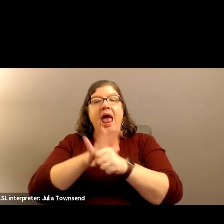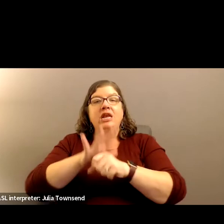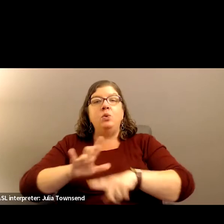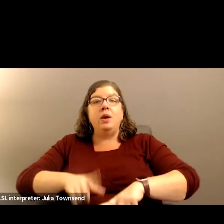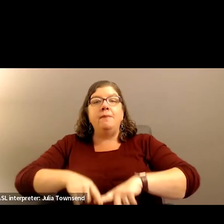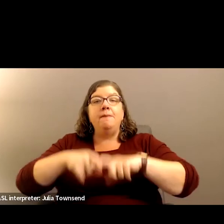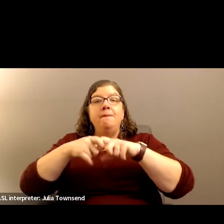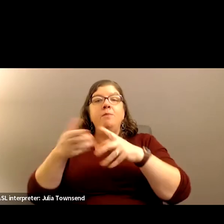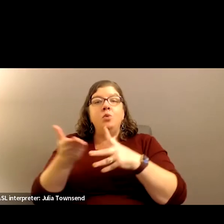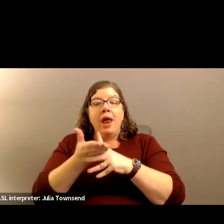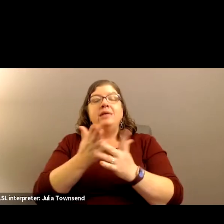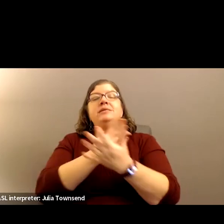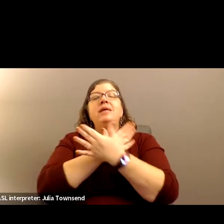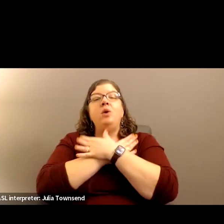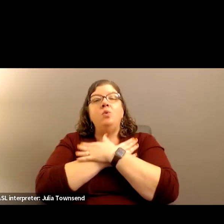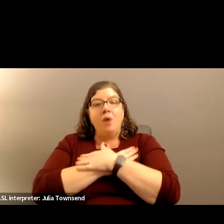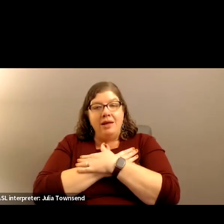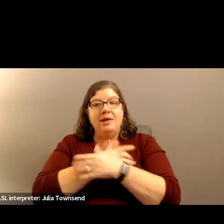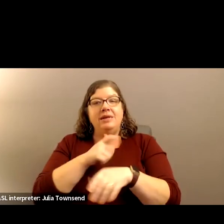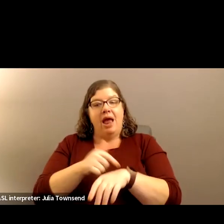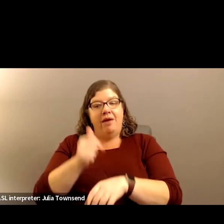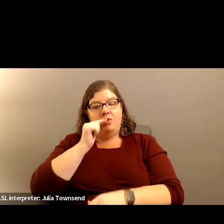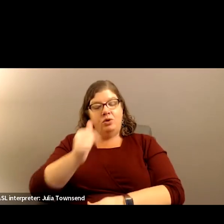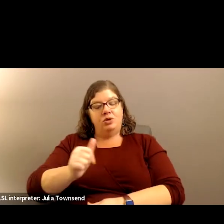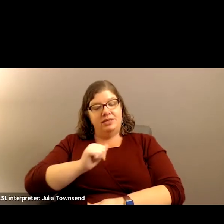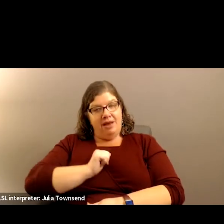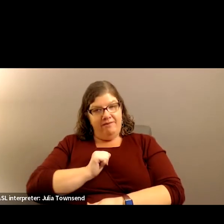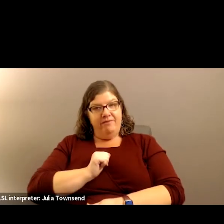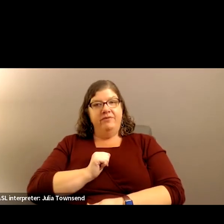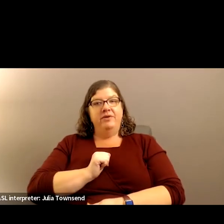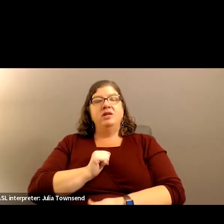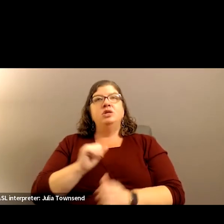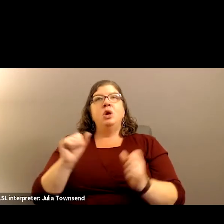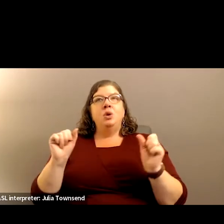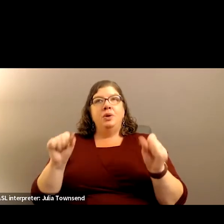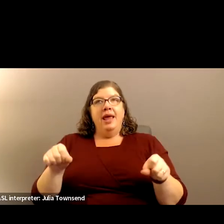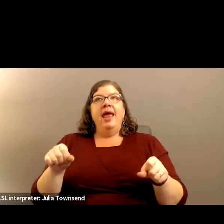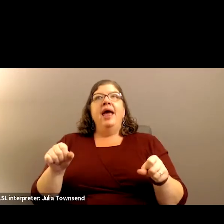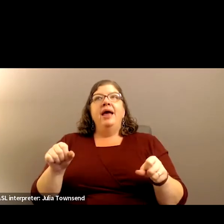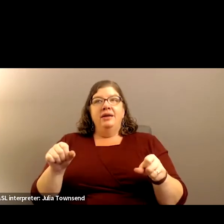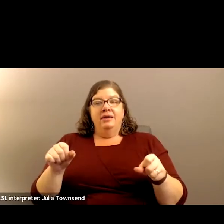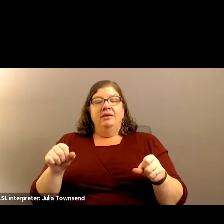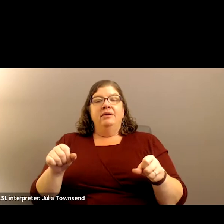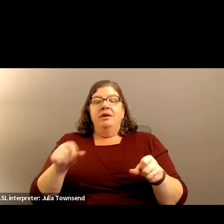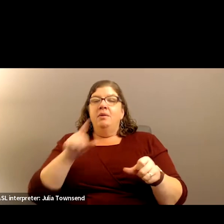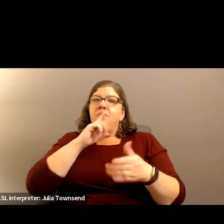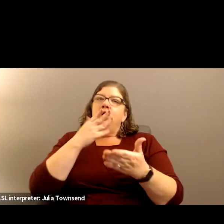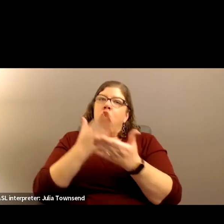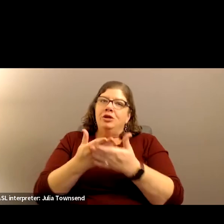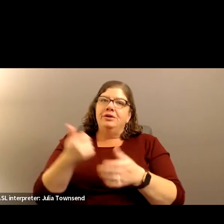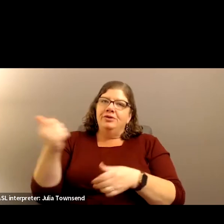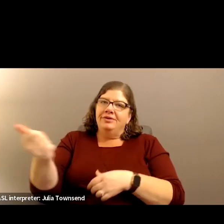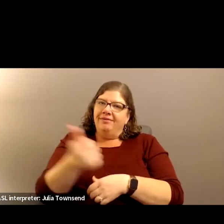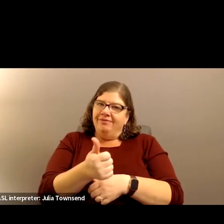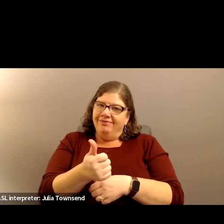take adequate rest and time for yourself so you can, you know, be good to yourself. Because at the end of the day, that's what's most